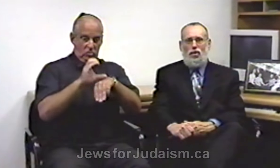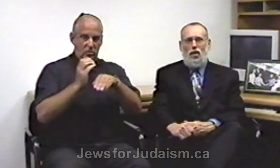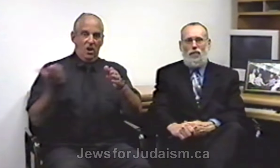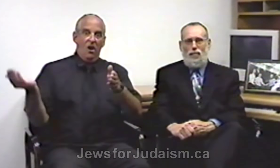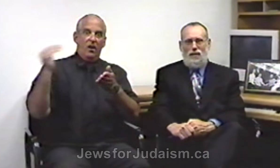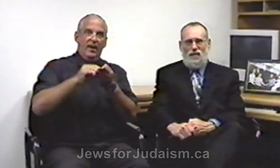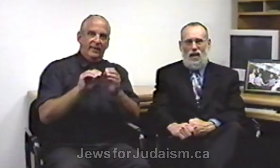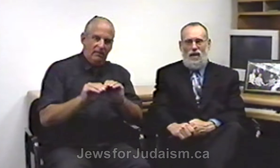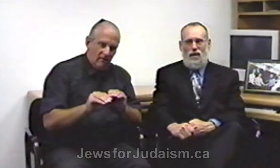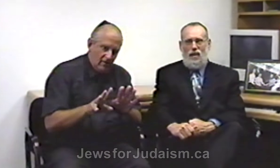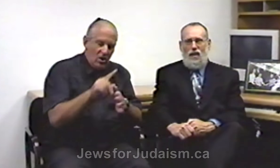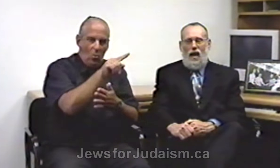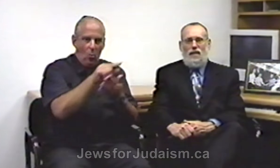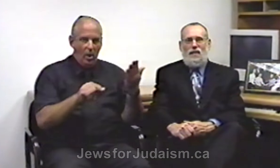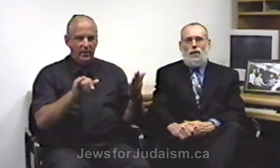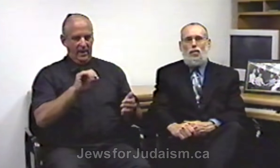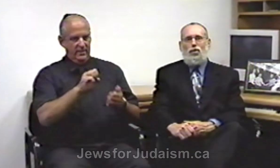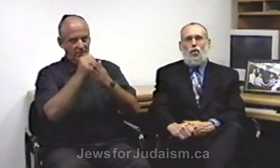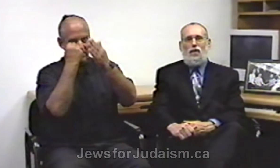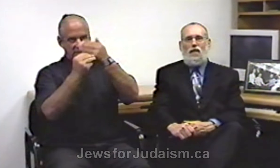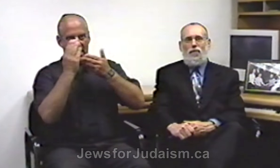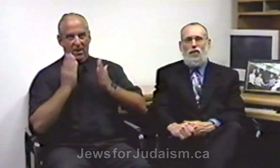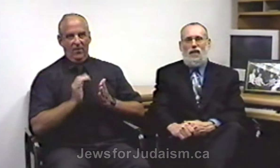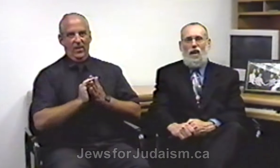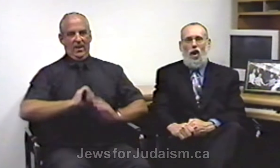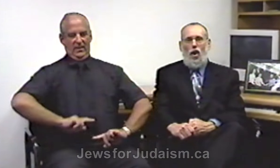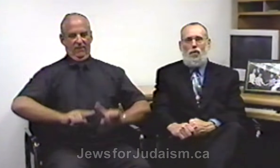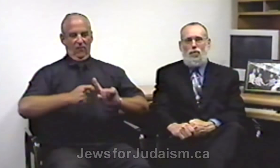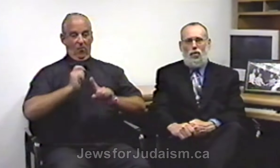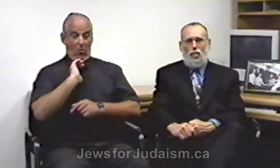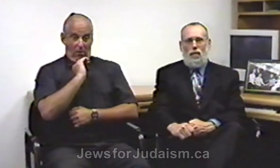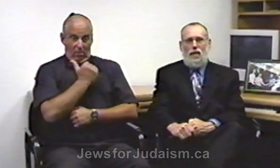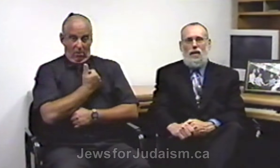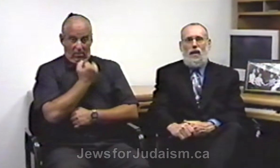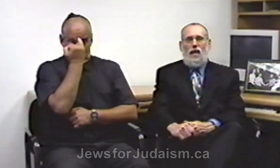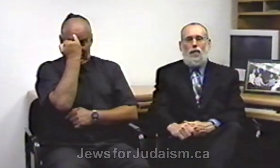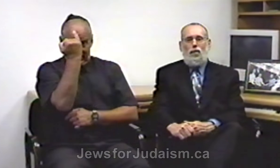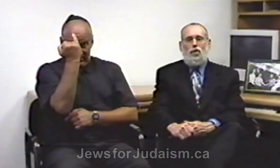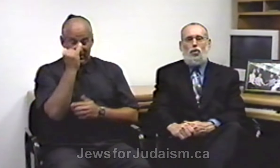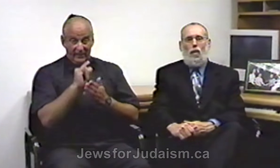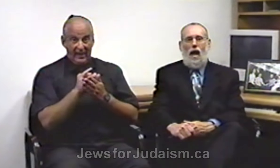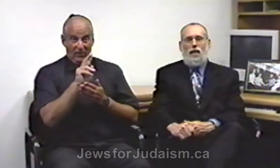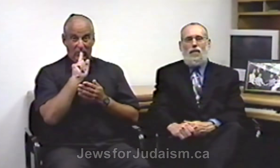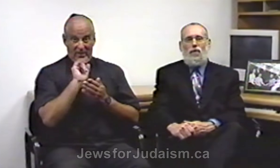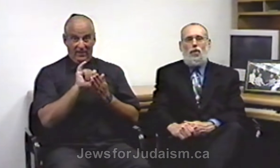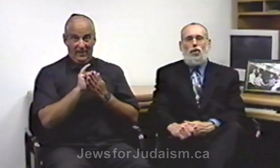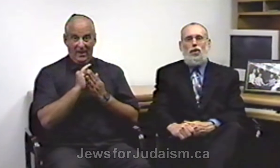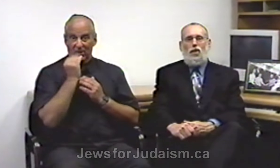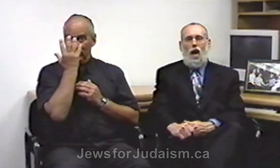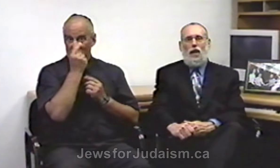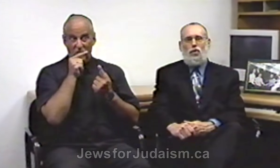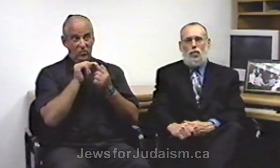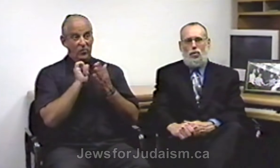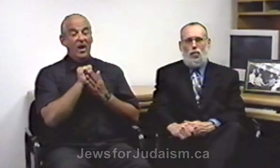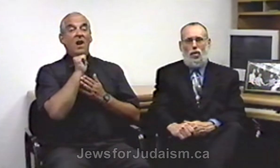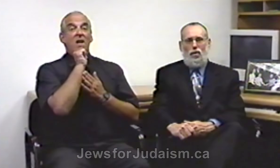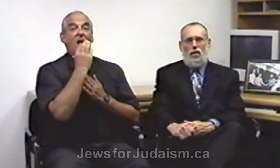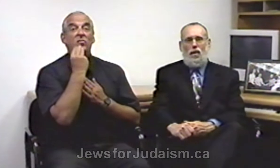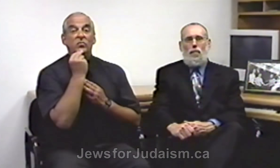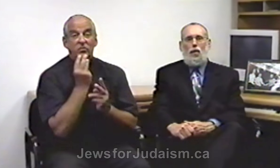of the Messiah. And since it was so different than our view, it was attractive to the non-Jewish world, but